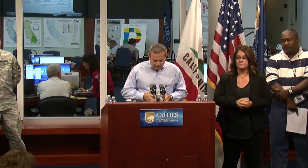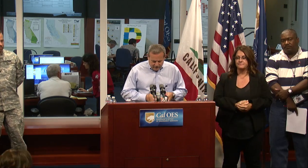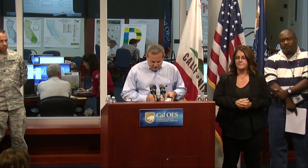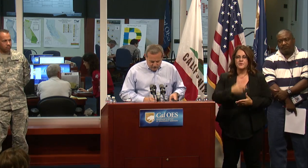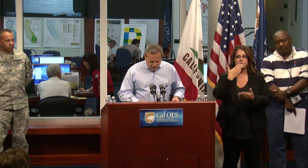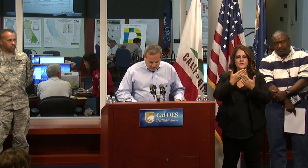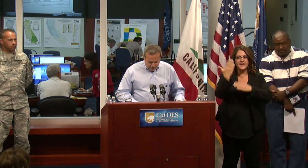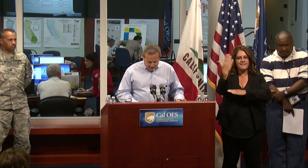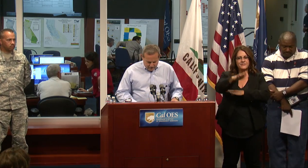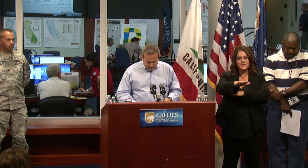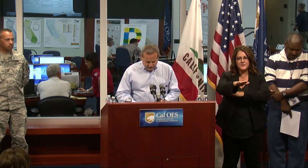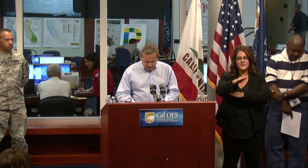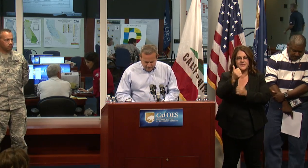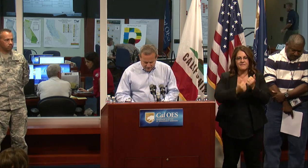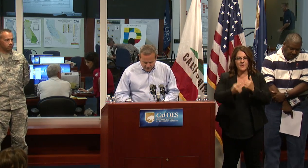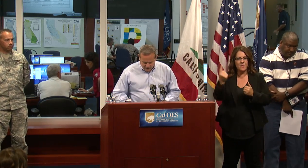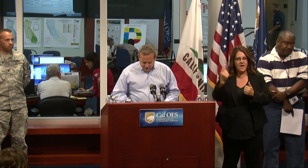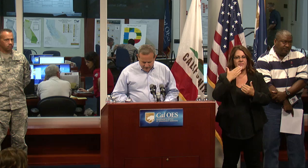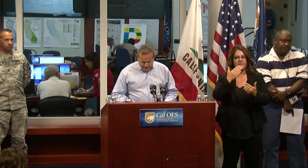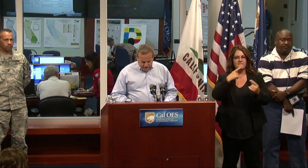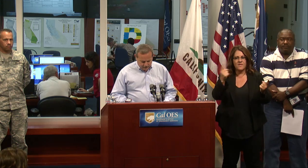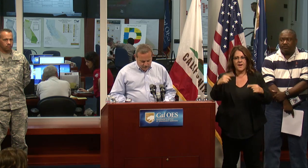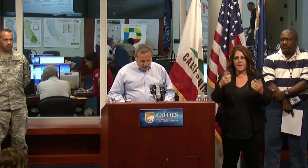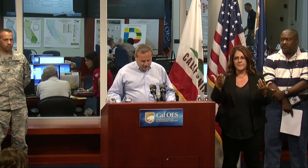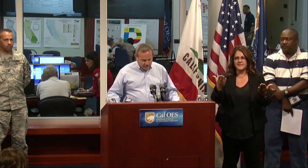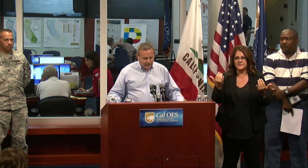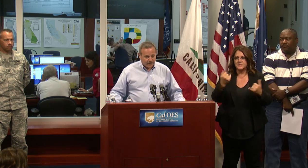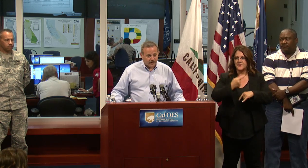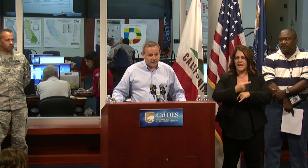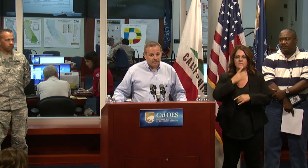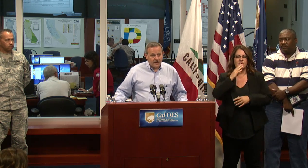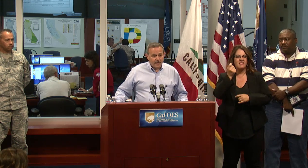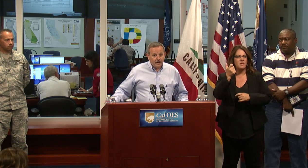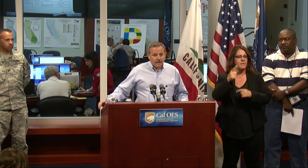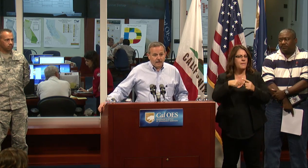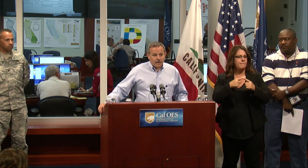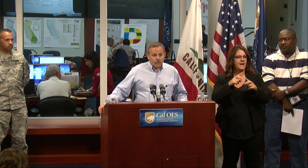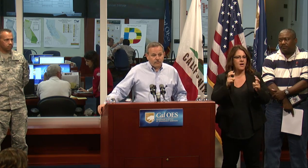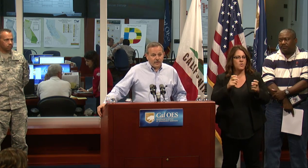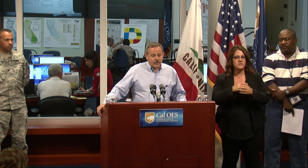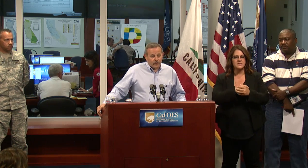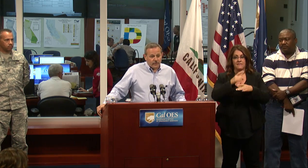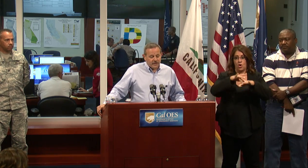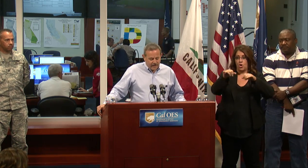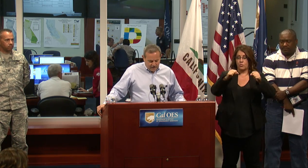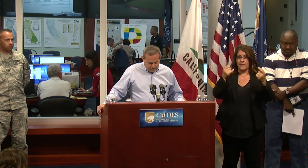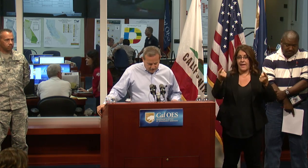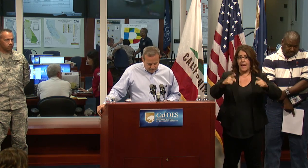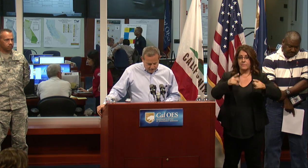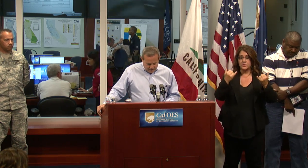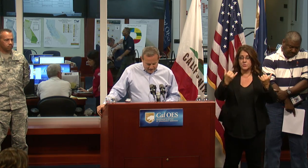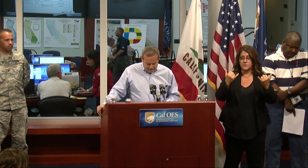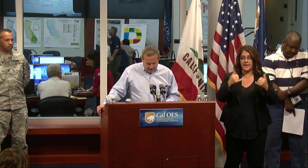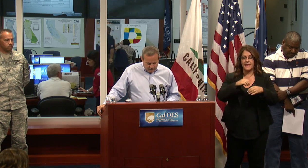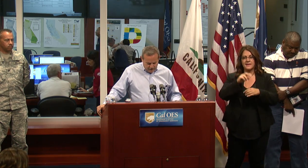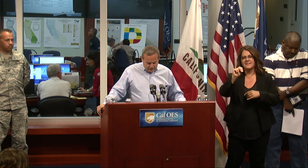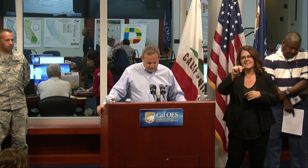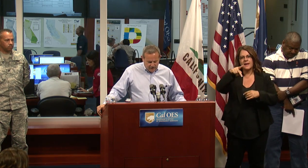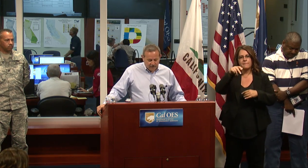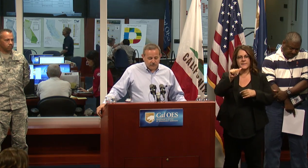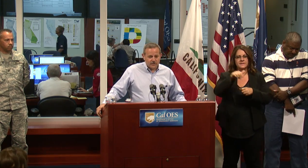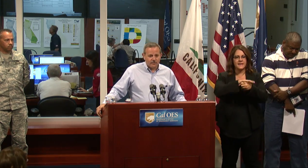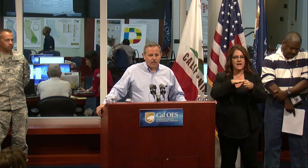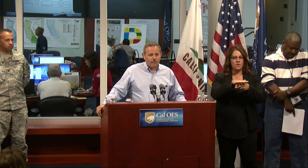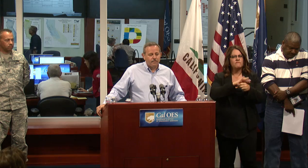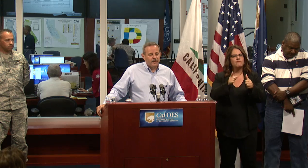Okay, good afternoon everyone, and thanks for coming in. want to talk a little bit about the earthquake that occurred today in the Napa area.